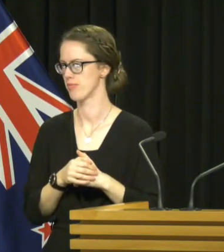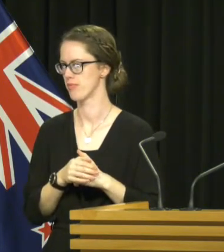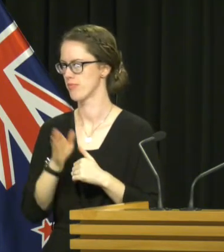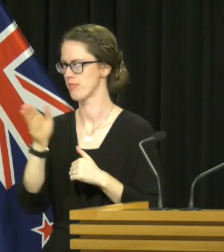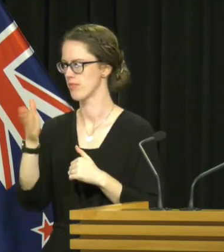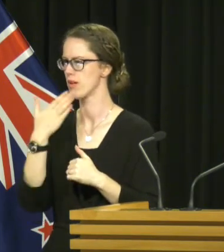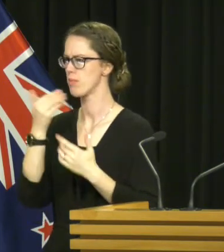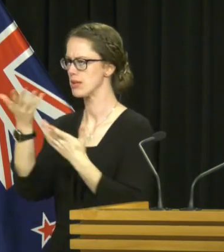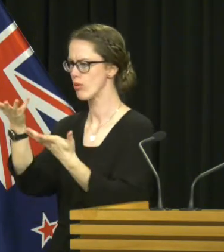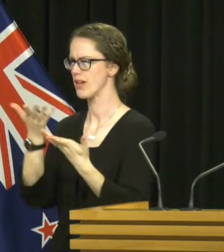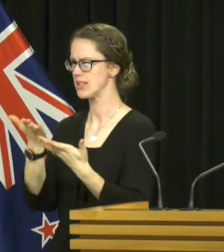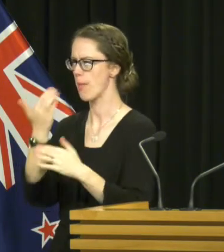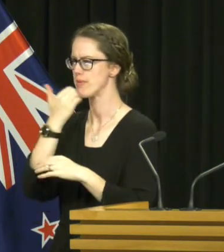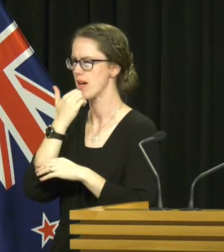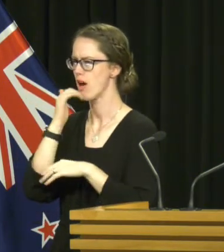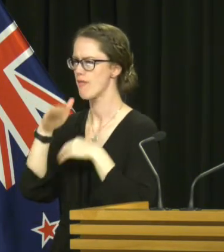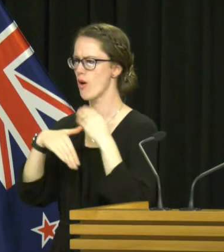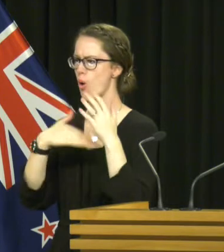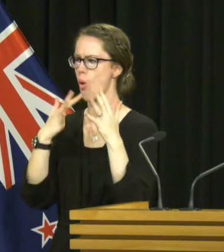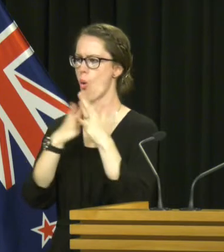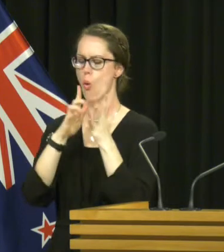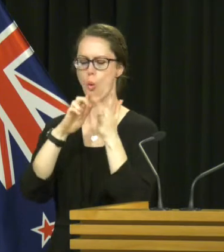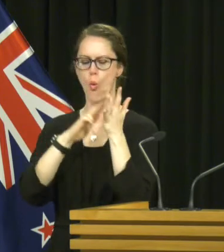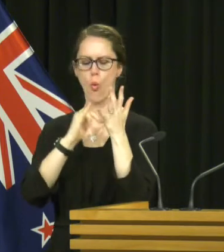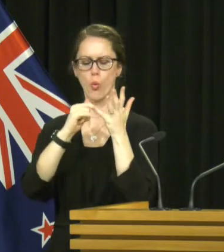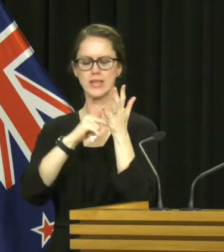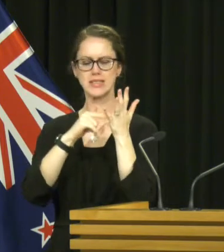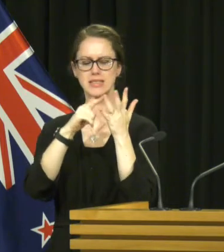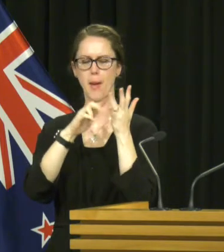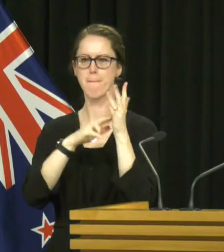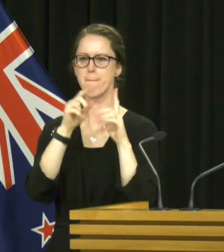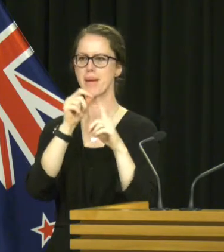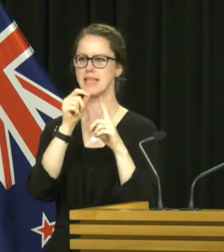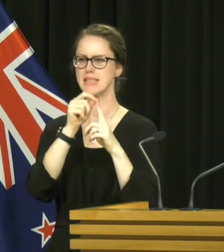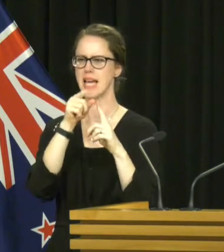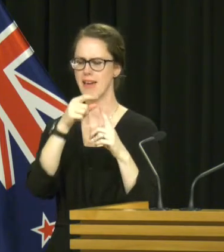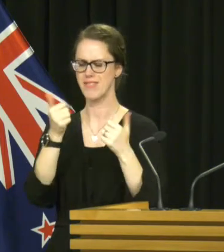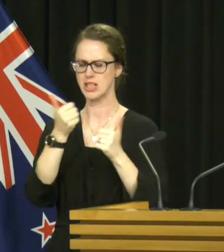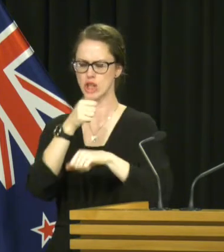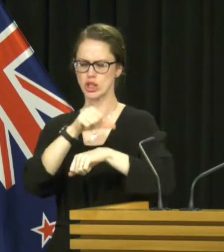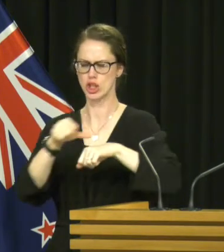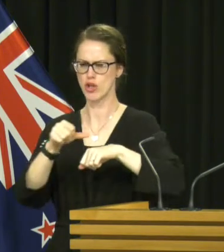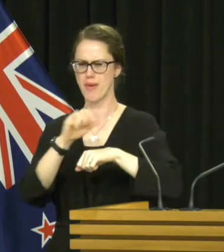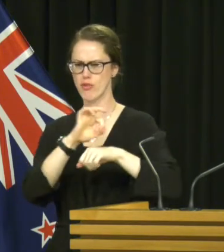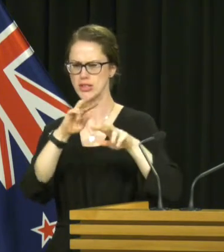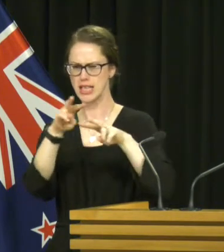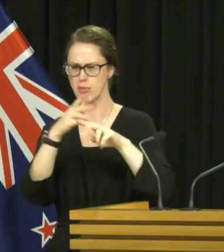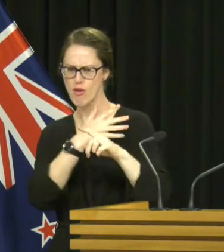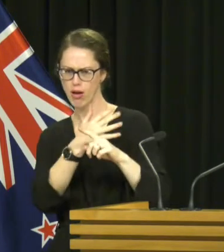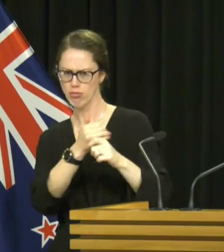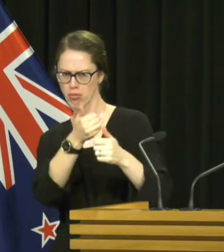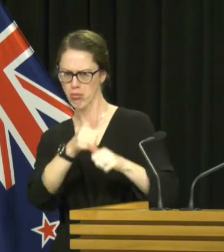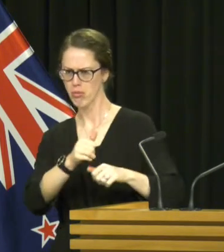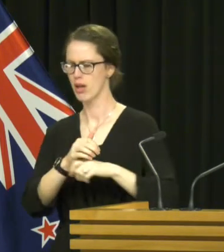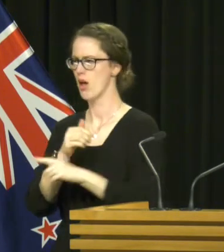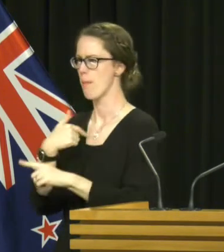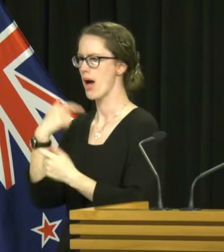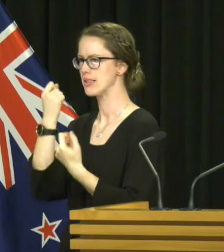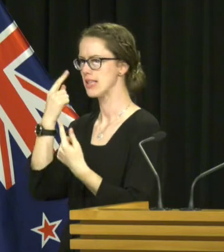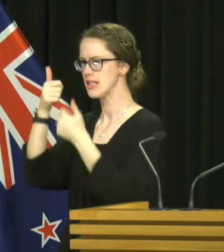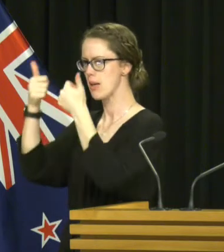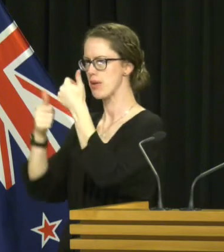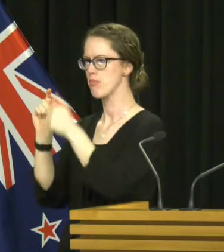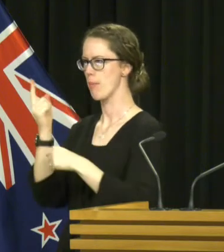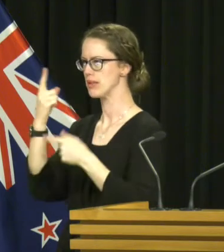Could you give us a bit of an update about Weston Pierce's condition? He had surgery but we haven't seen him around. No, my understanding is that the Deputy Prime